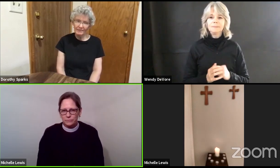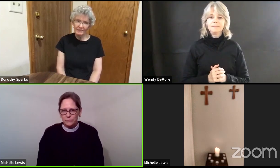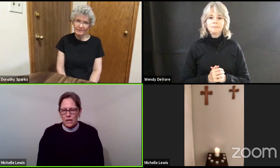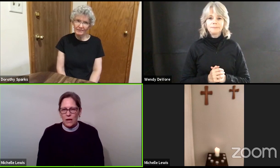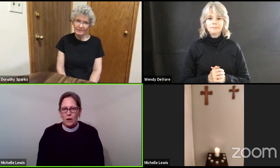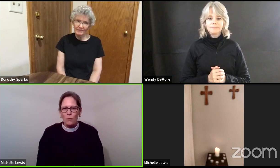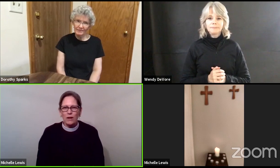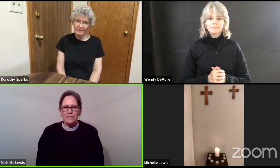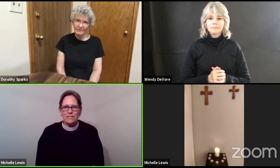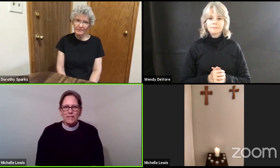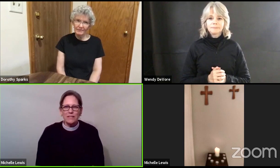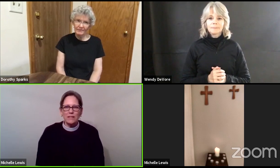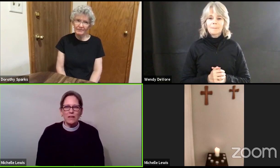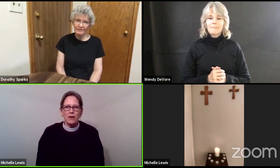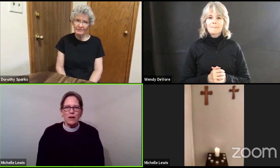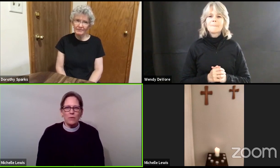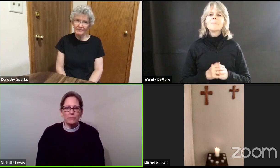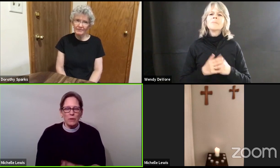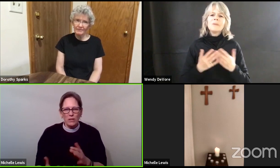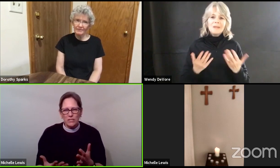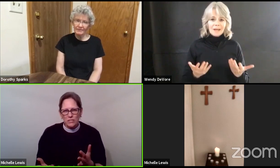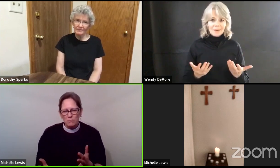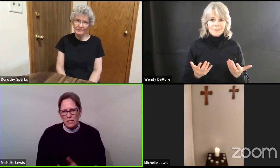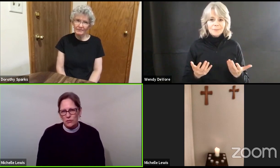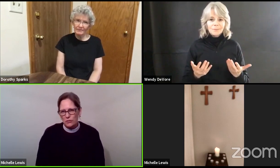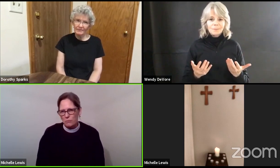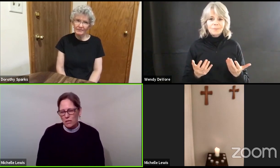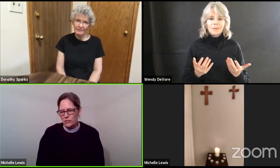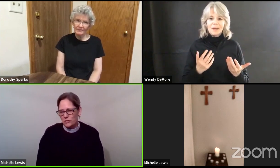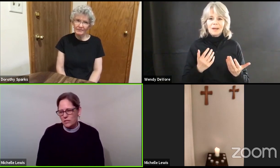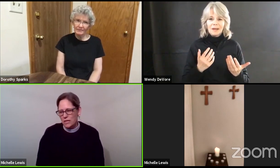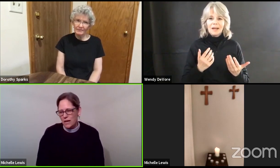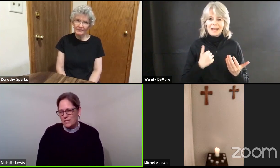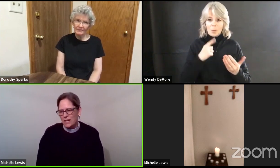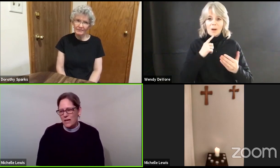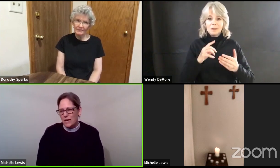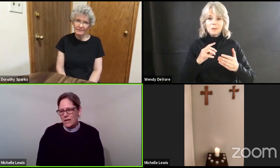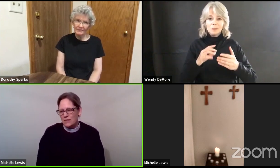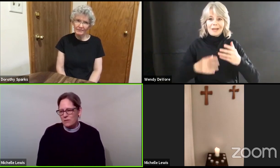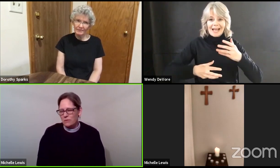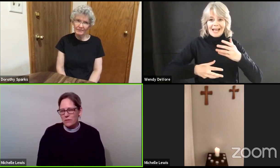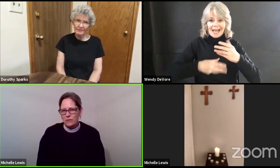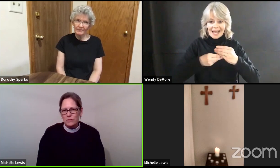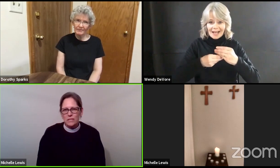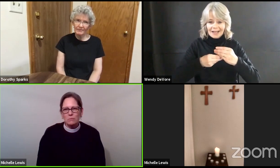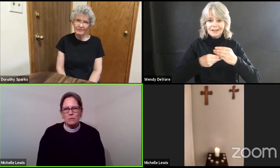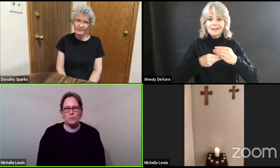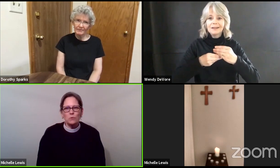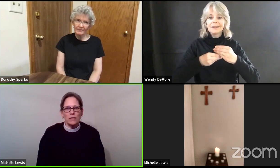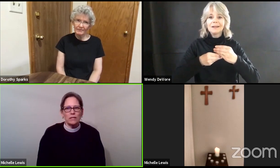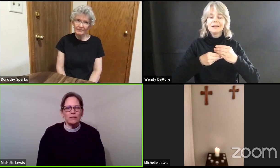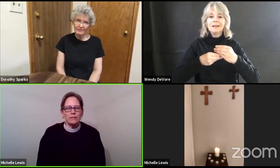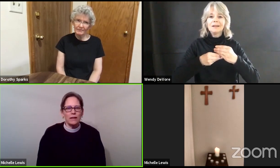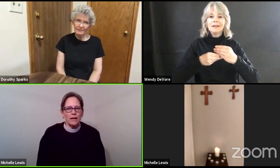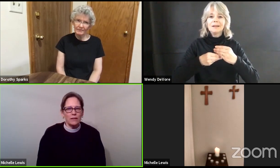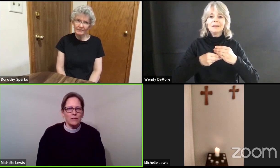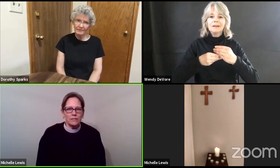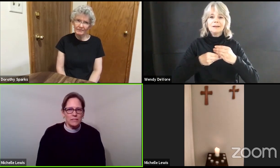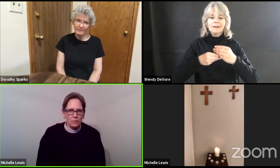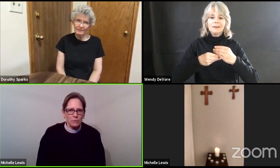I want to say that, I want to just make sure to mention that in the years in between, the disciples